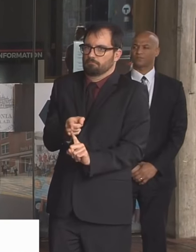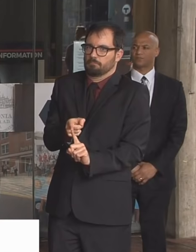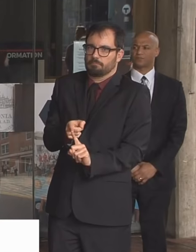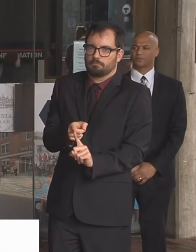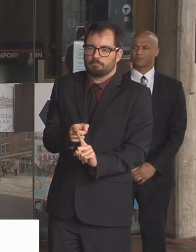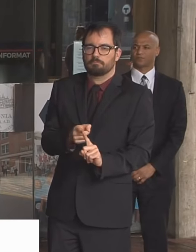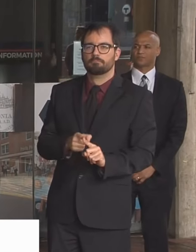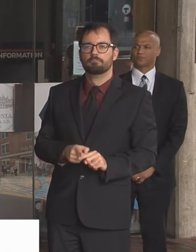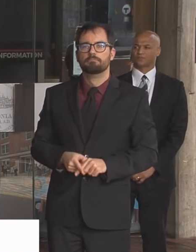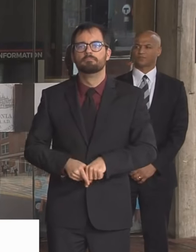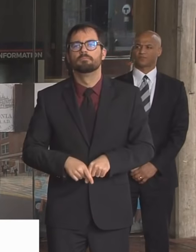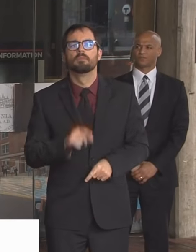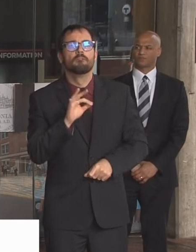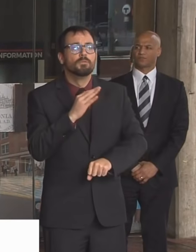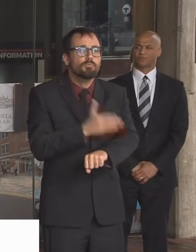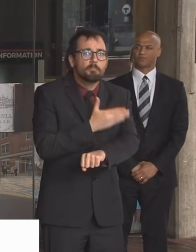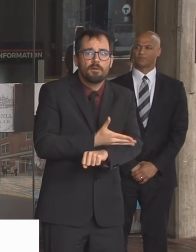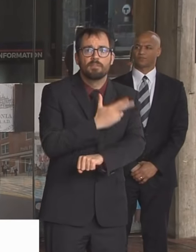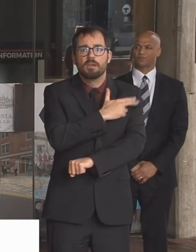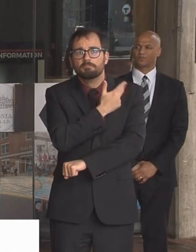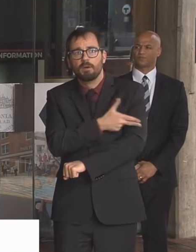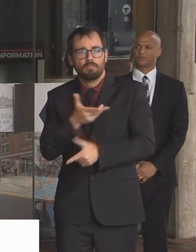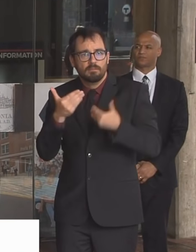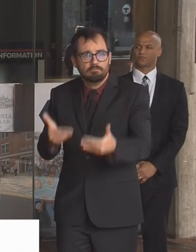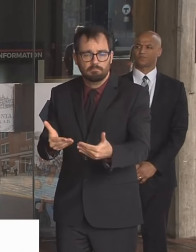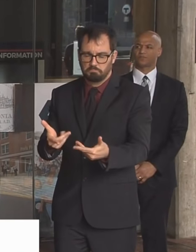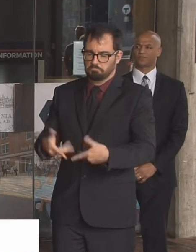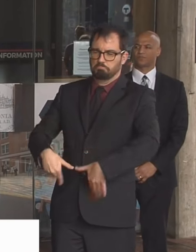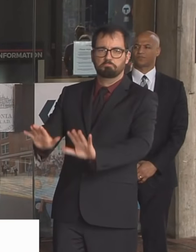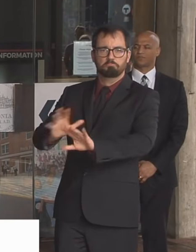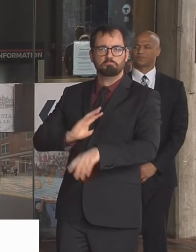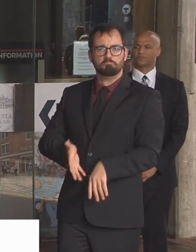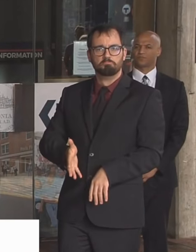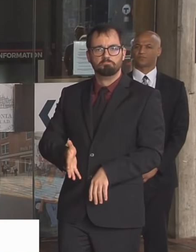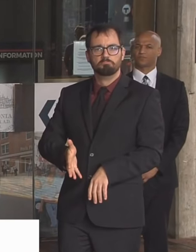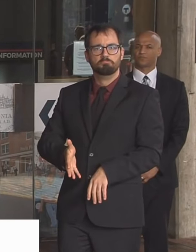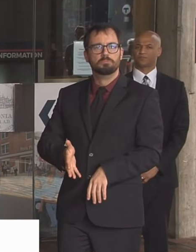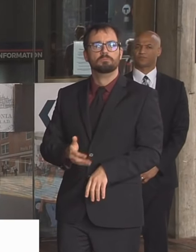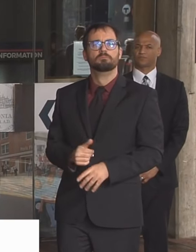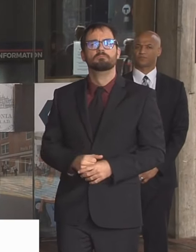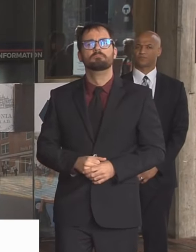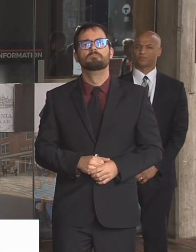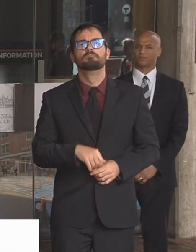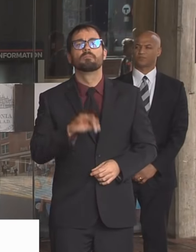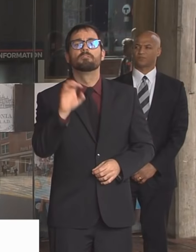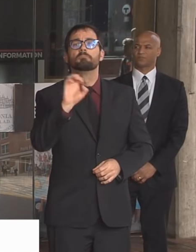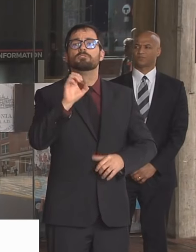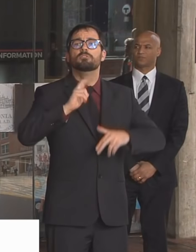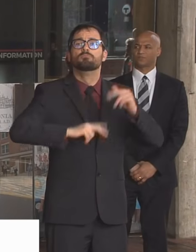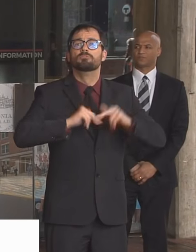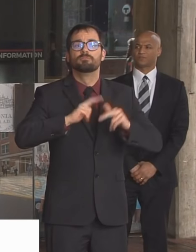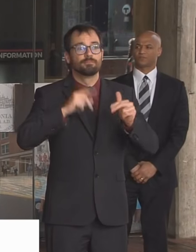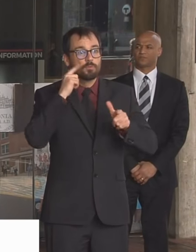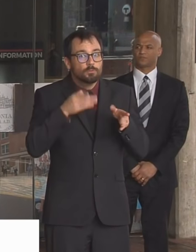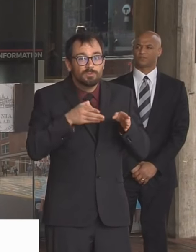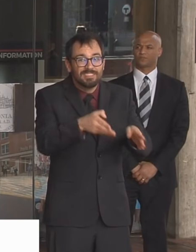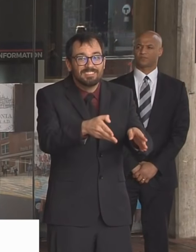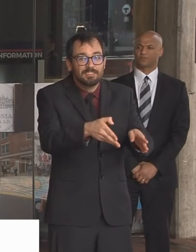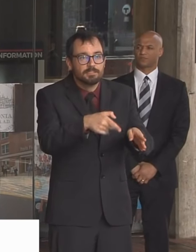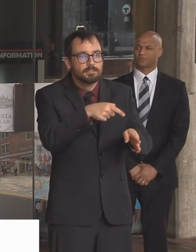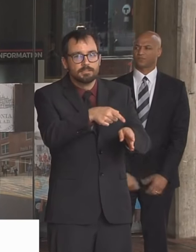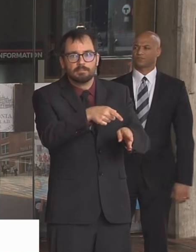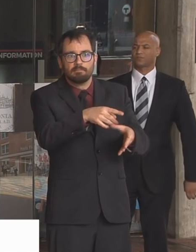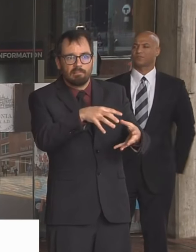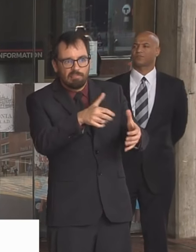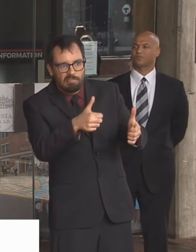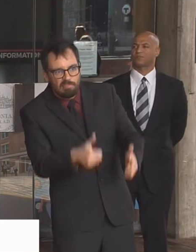work to go on because they're going to need the space we're allowing any emergency construction work on the streets to go on we're allowing any construction